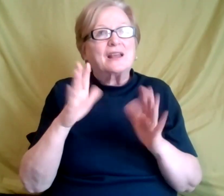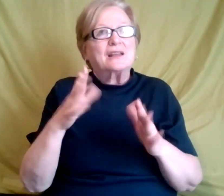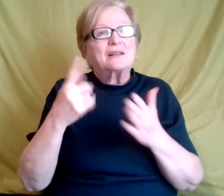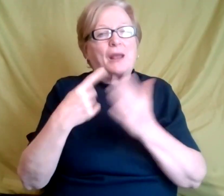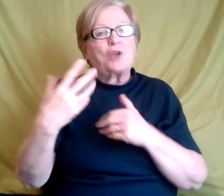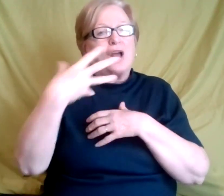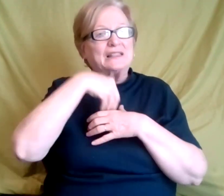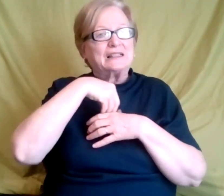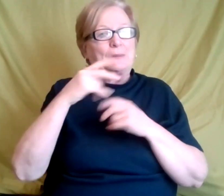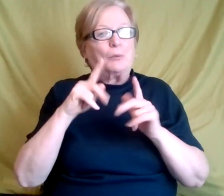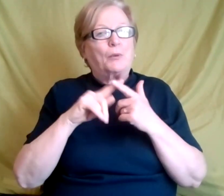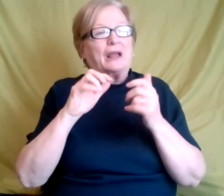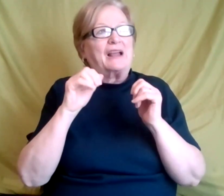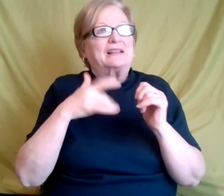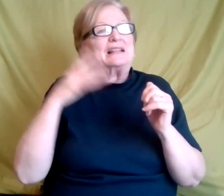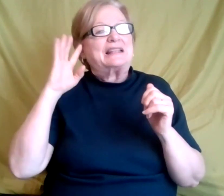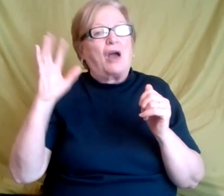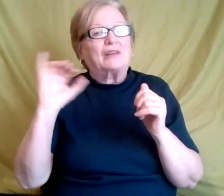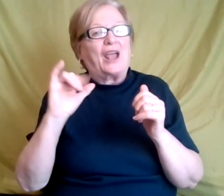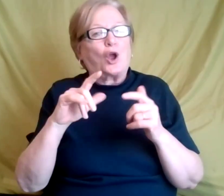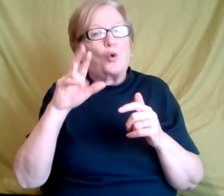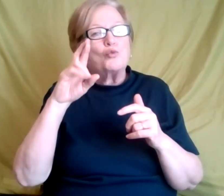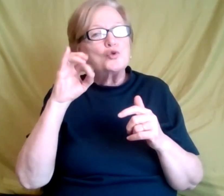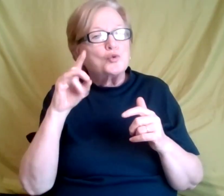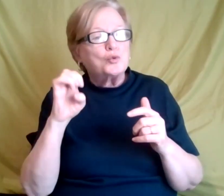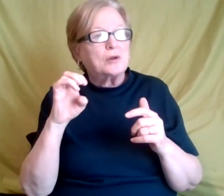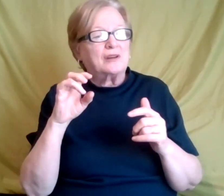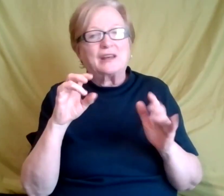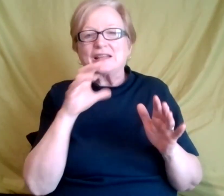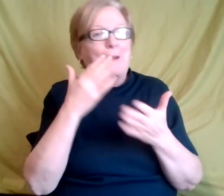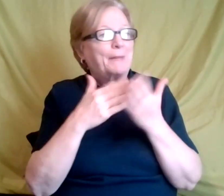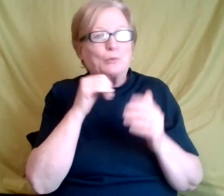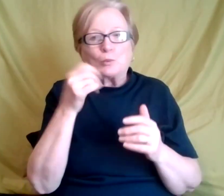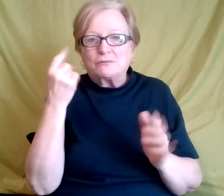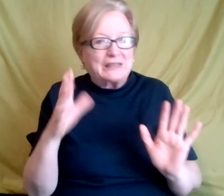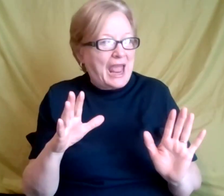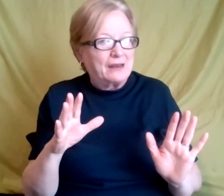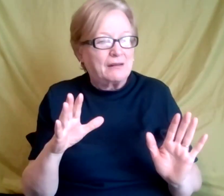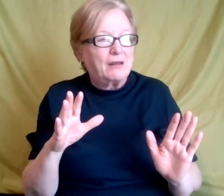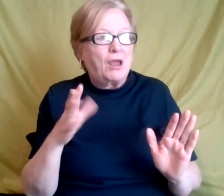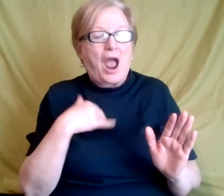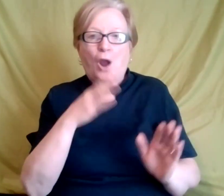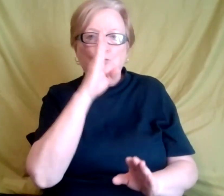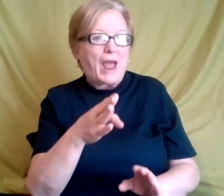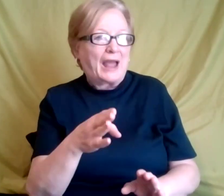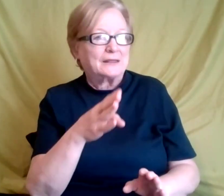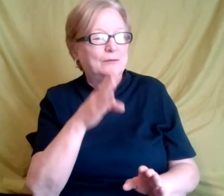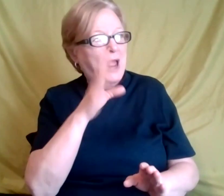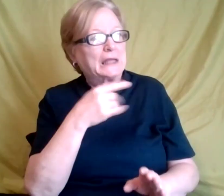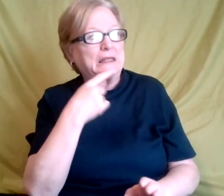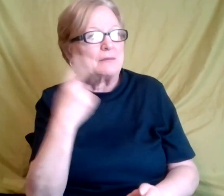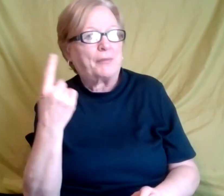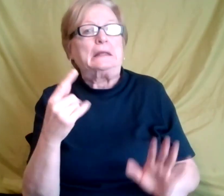I think some people do not understand in terms of our directness. And